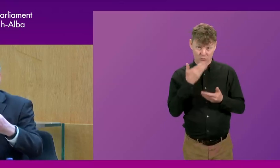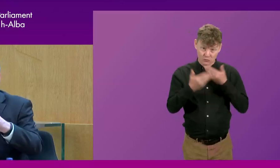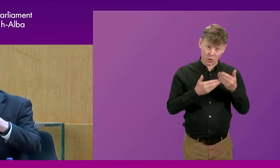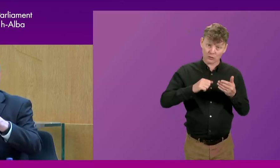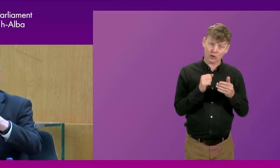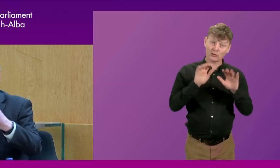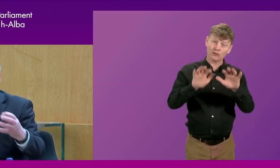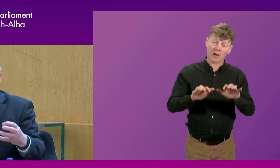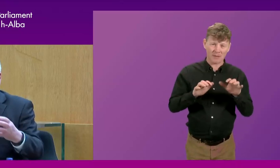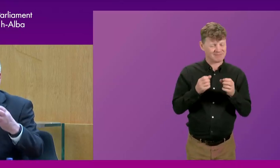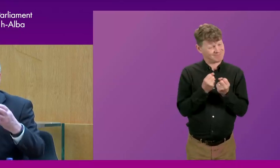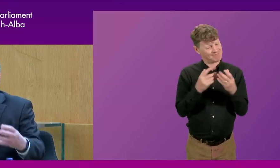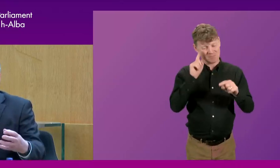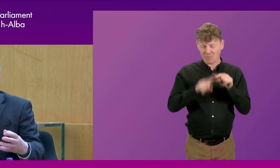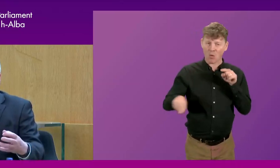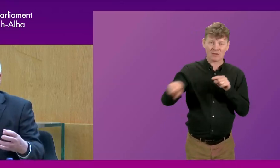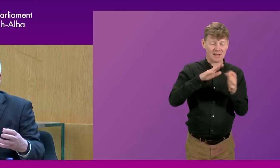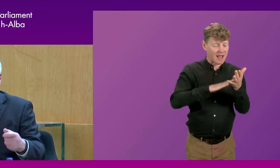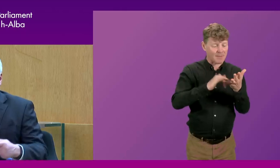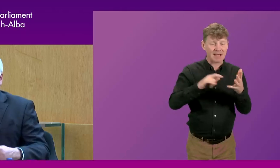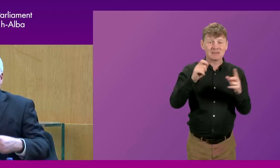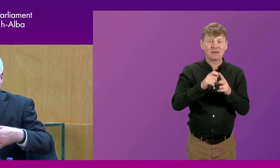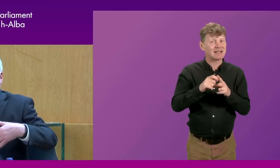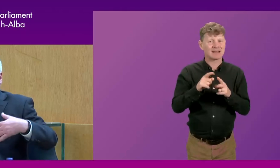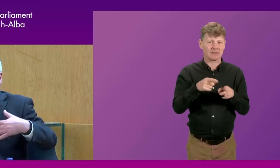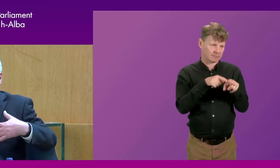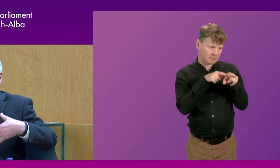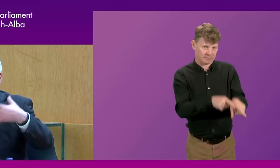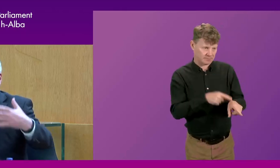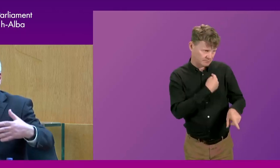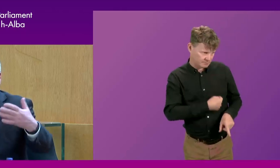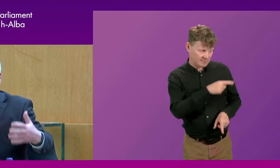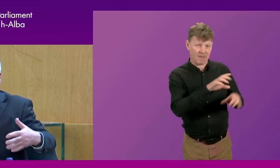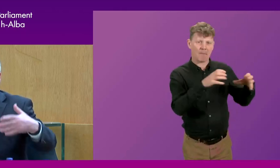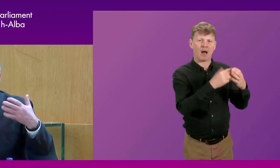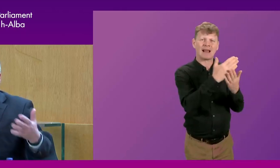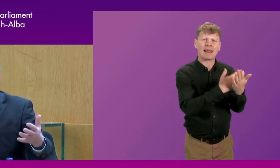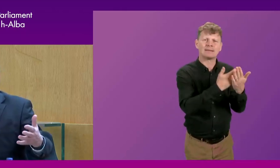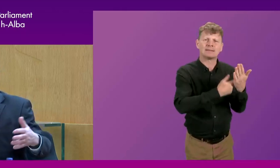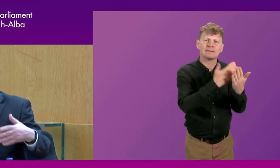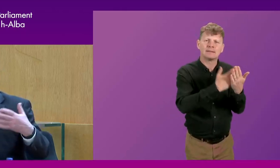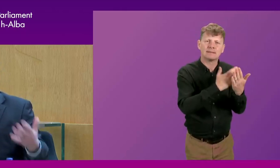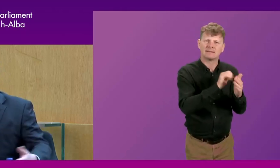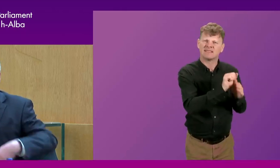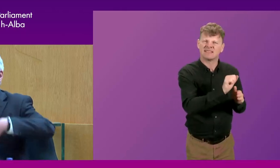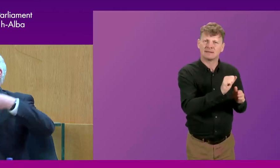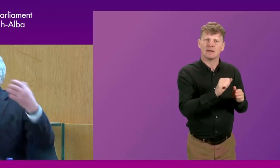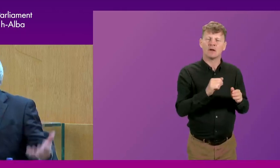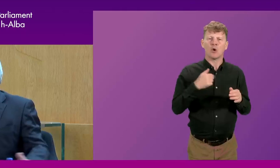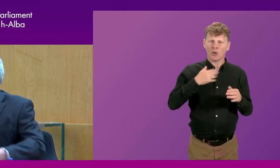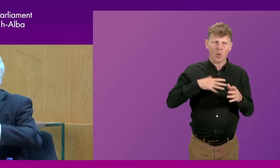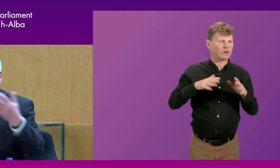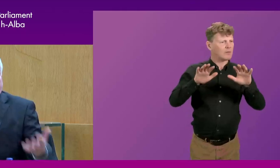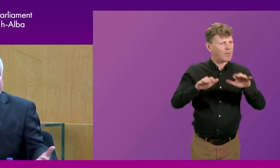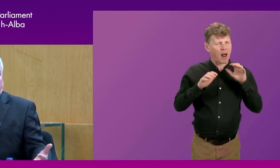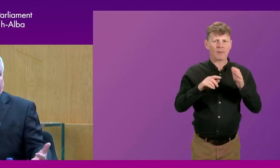the representatives who come in from the party lists, the party lists were created to make the parliament more proportional and